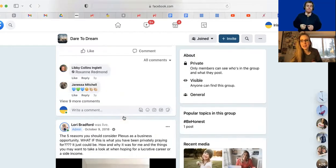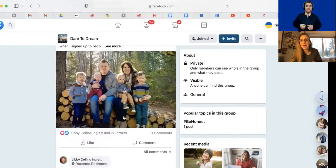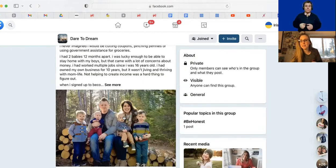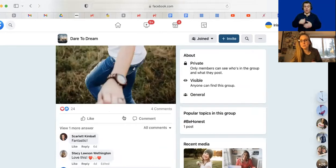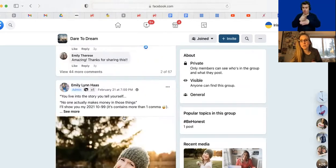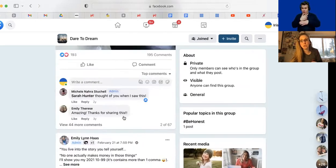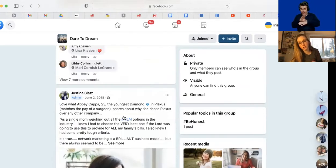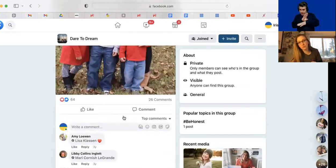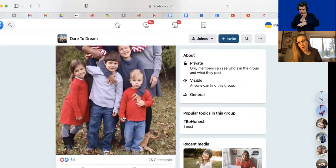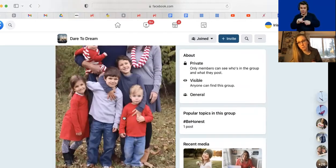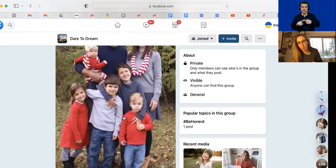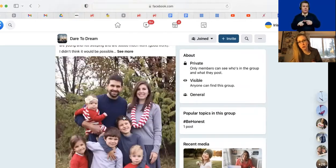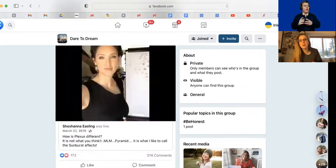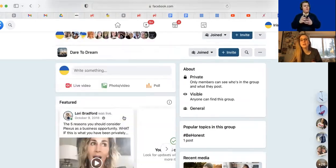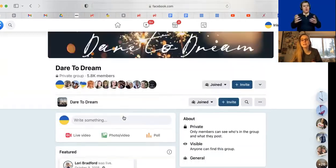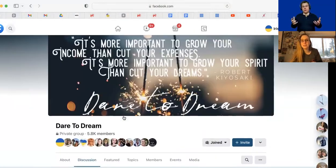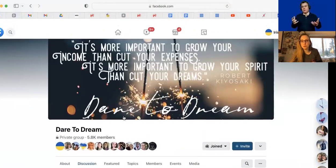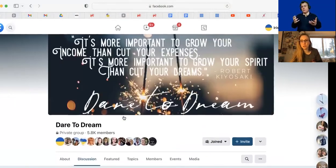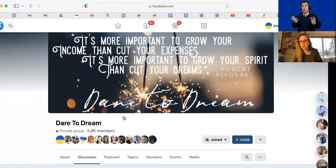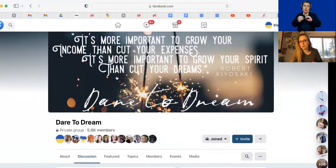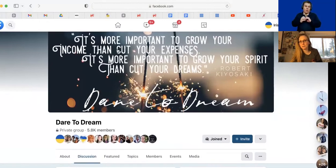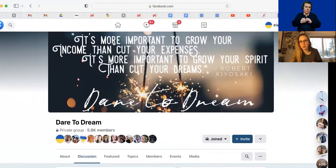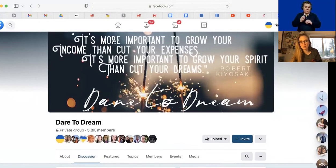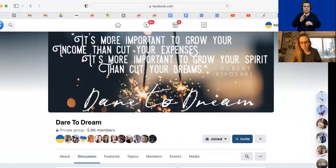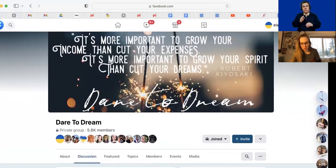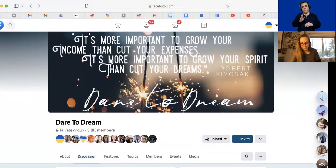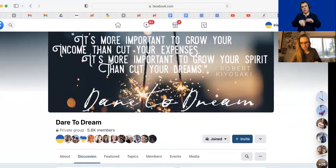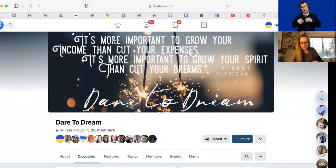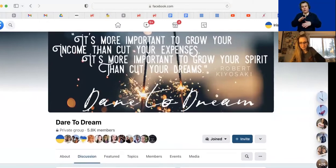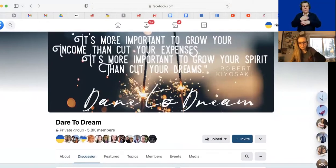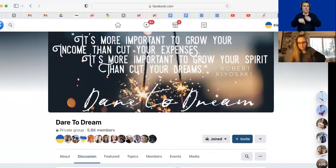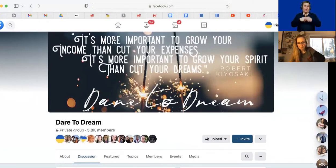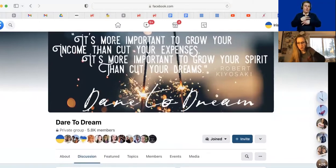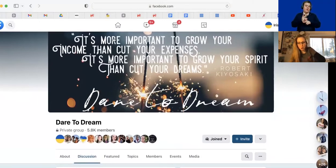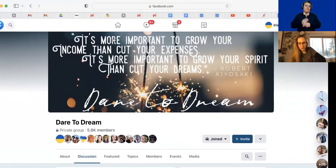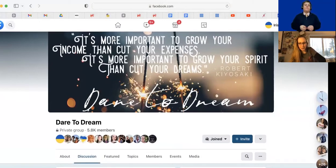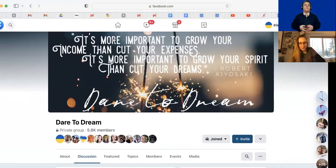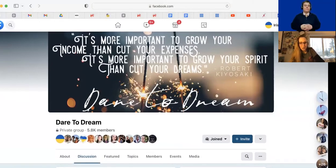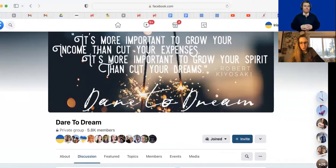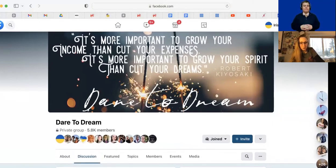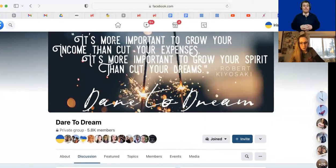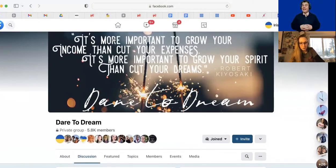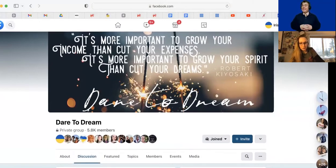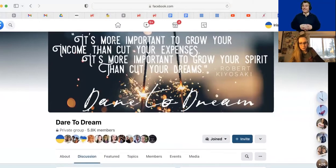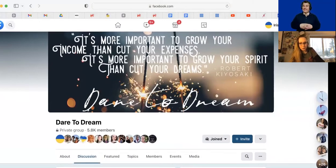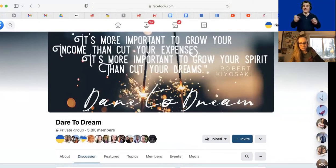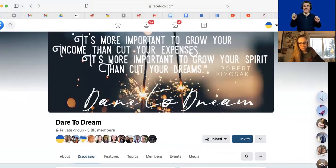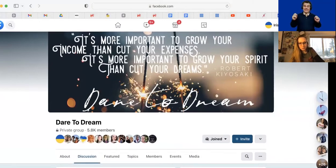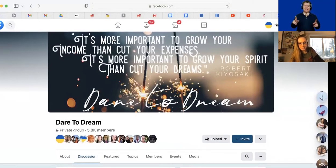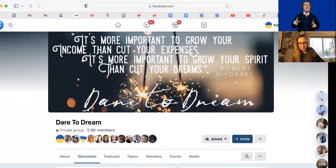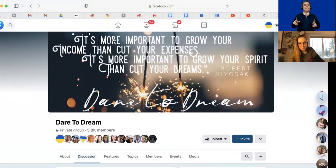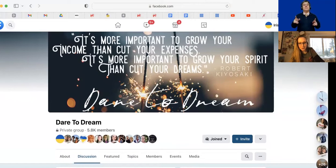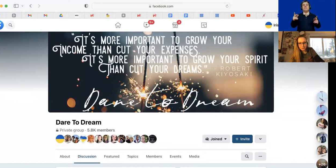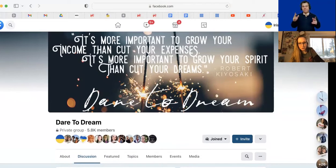business as much, if not more than you share about the products. Okay. We went through our Facebook